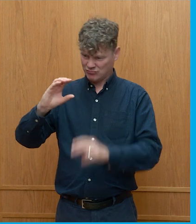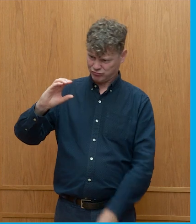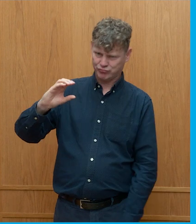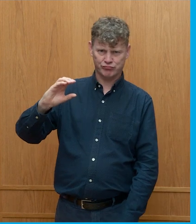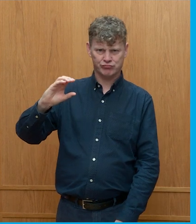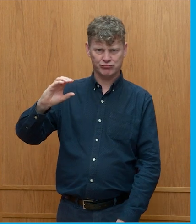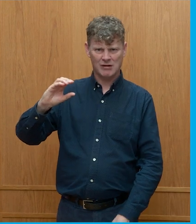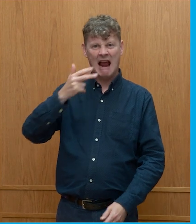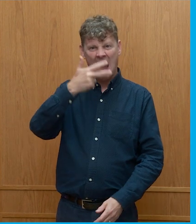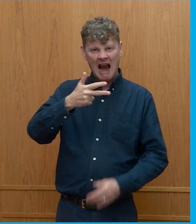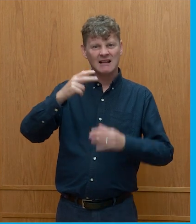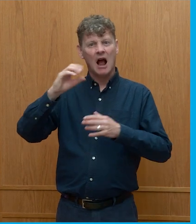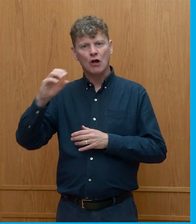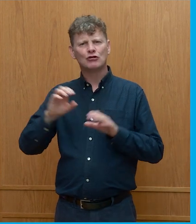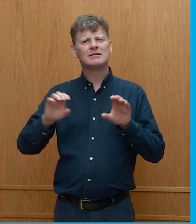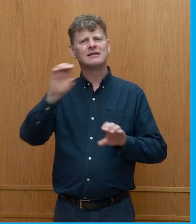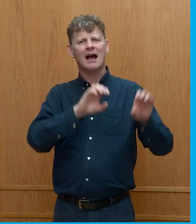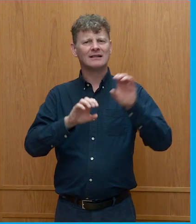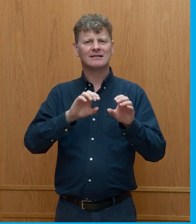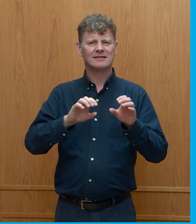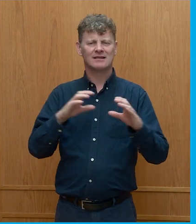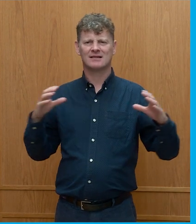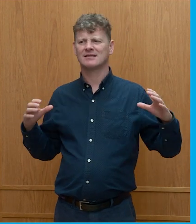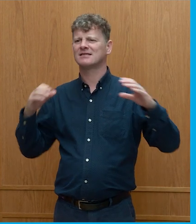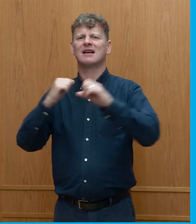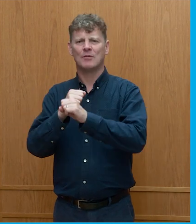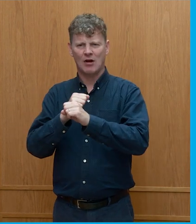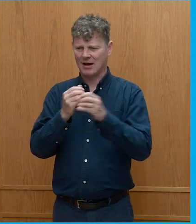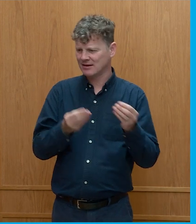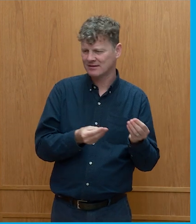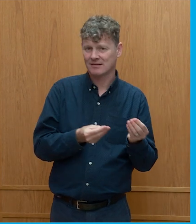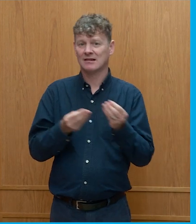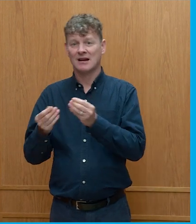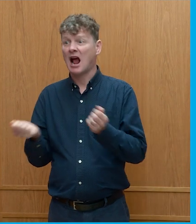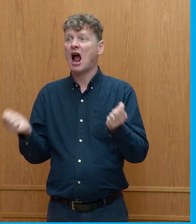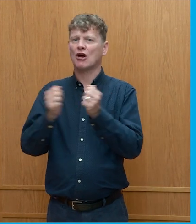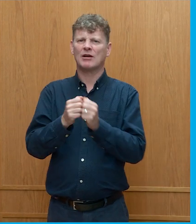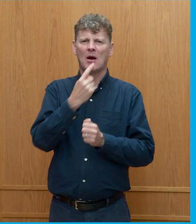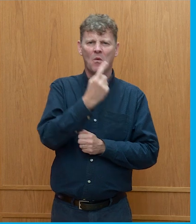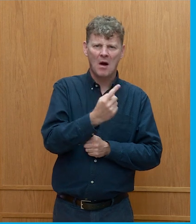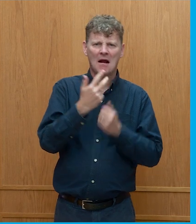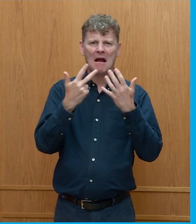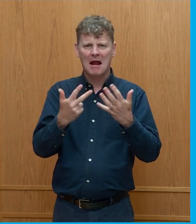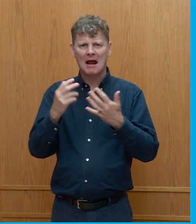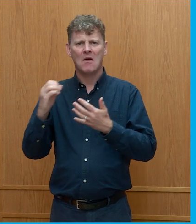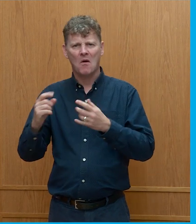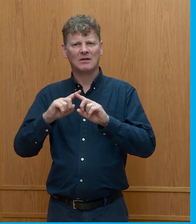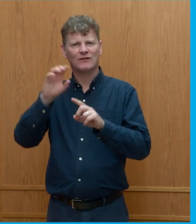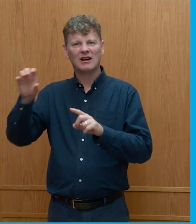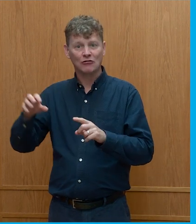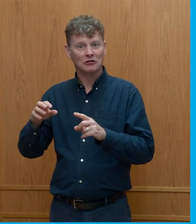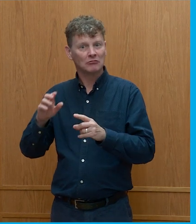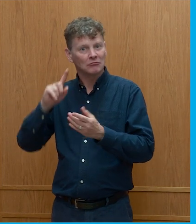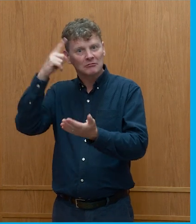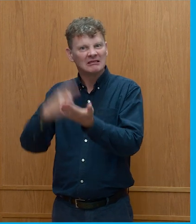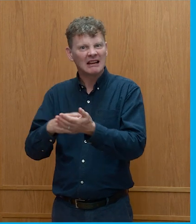scientists, summarised by a small handful of them, put in front of governments and agreed by 180 different nations, came up with anything at all.